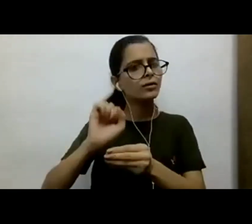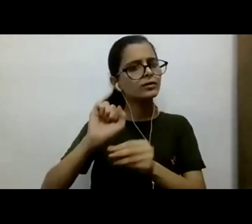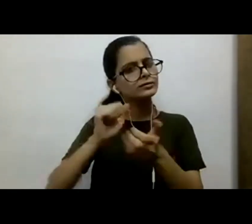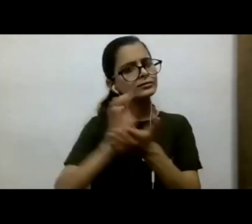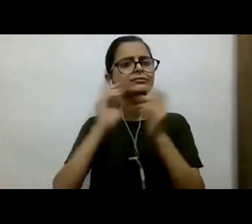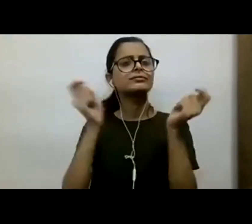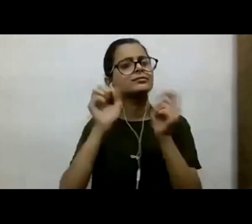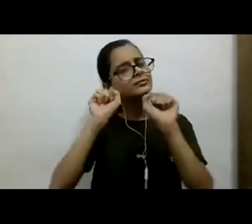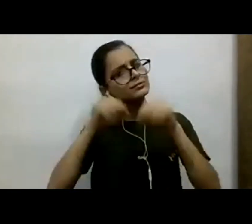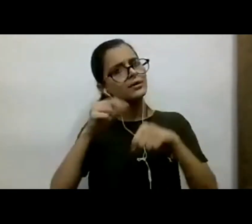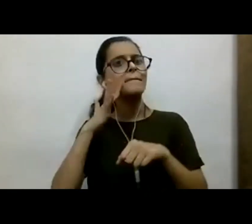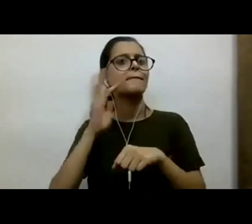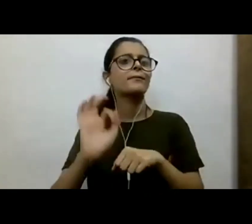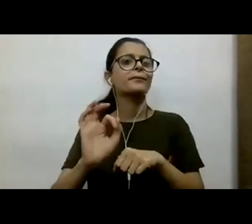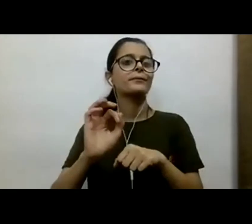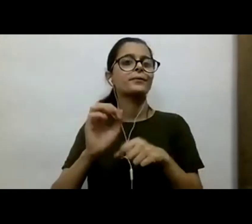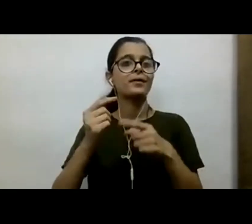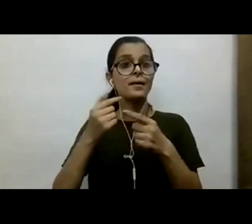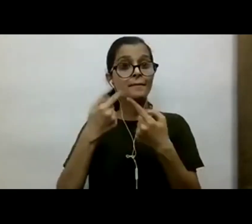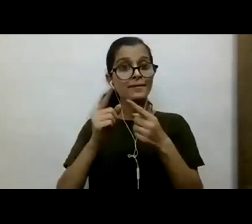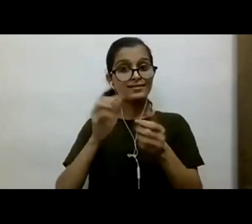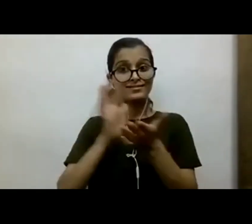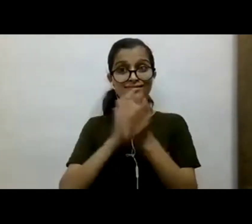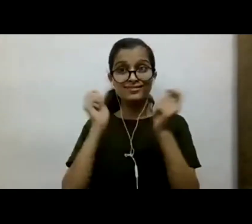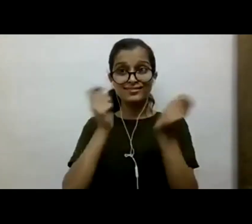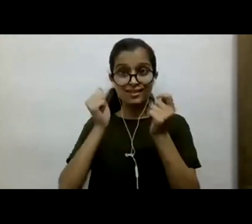important. But can we celebrate this more responsibly?